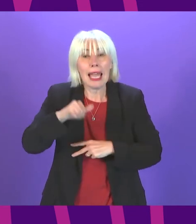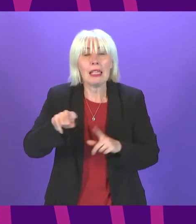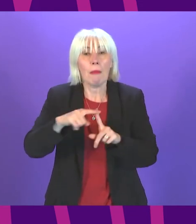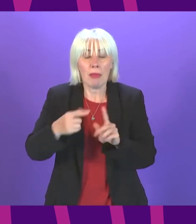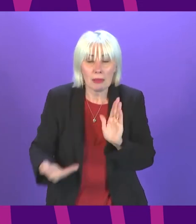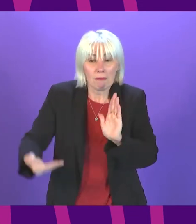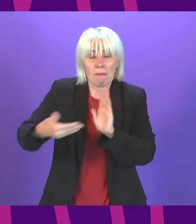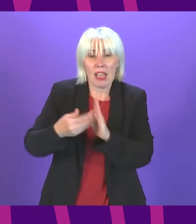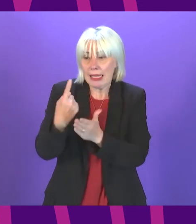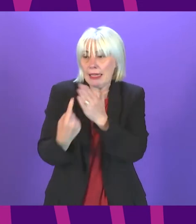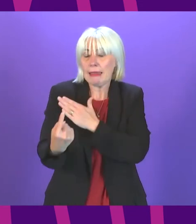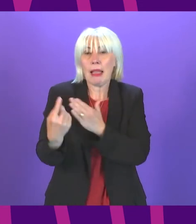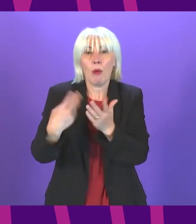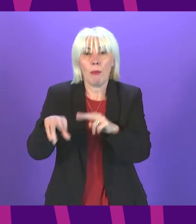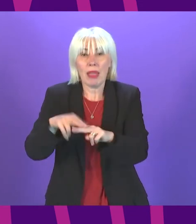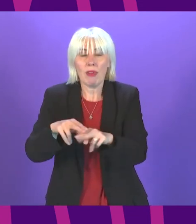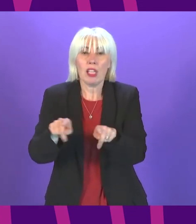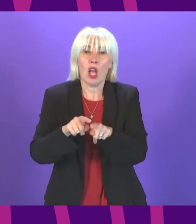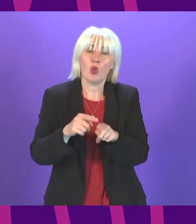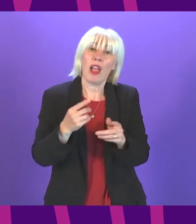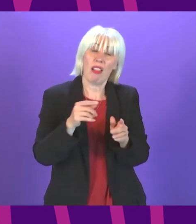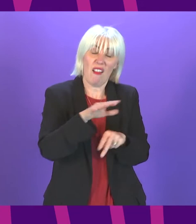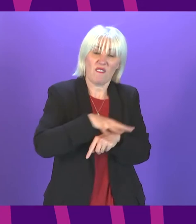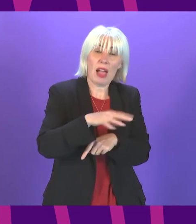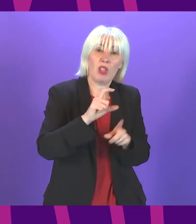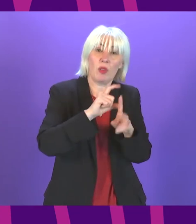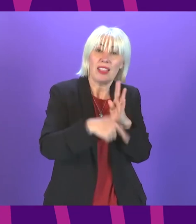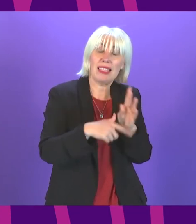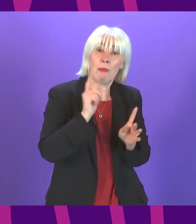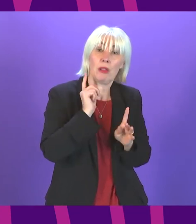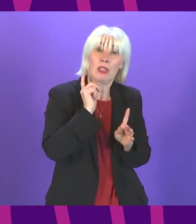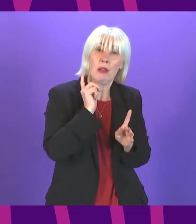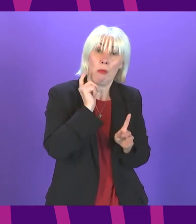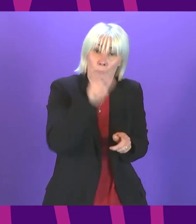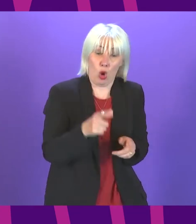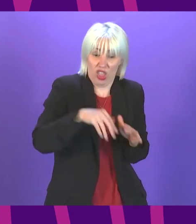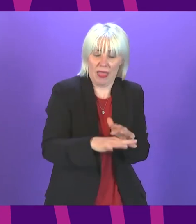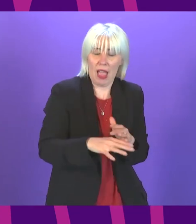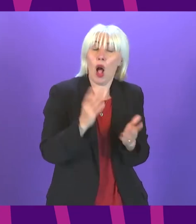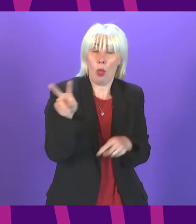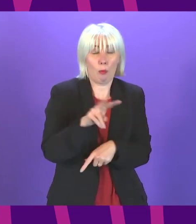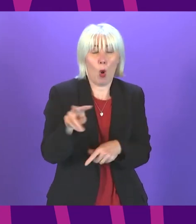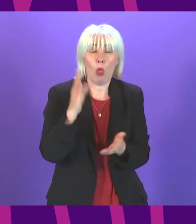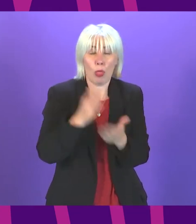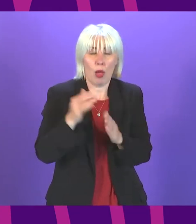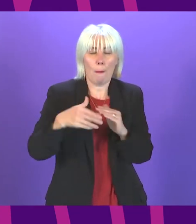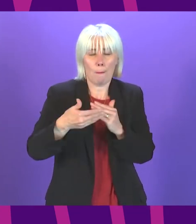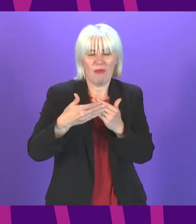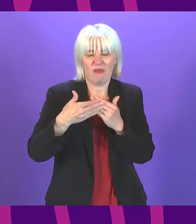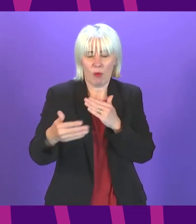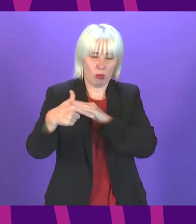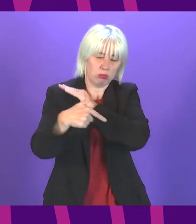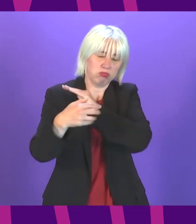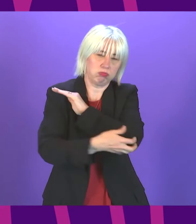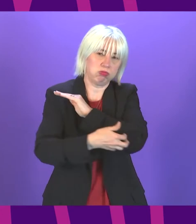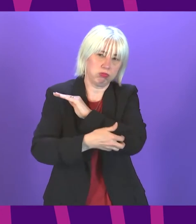supplement for lone parent families and families with a disabled person in them too groups that are disproportionately in poverty we also know that if the cruel